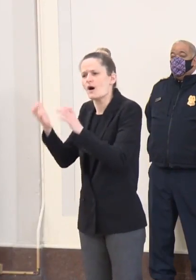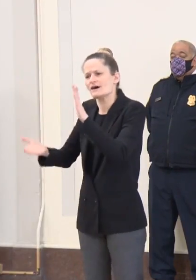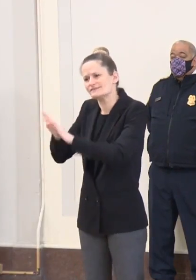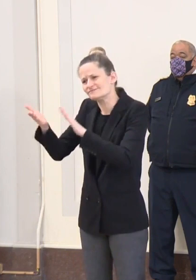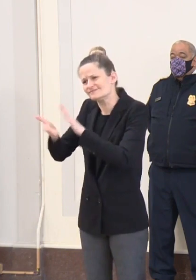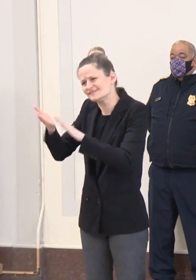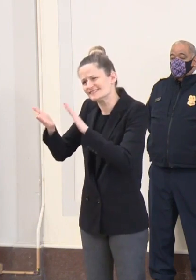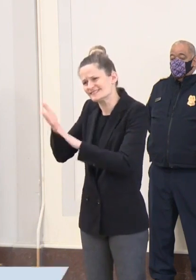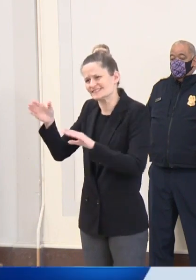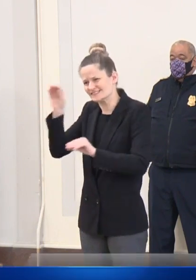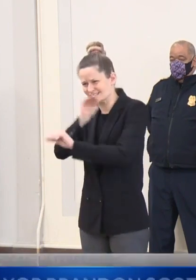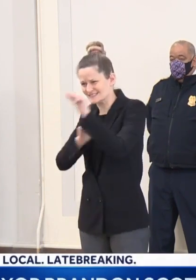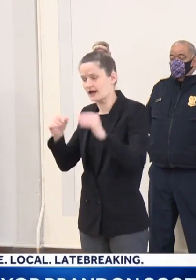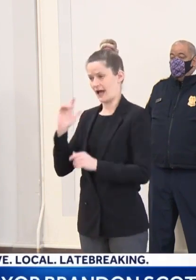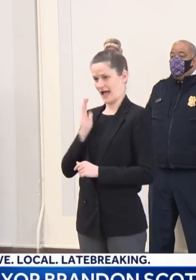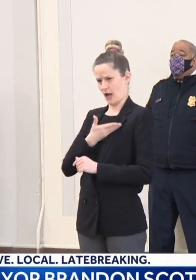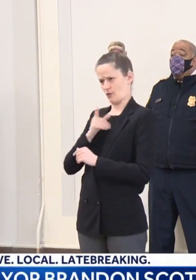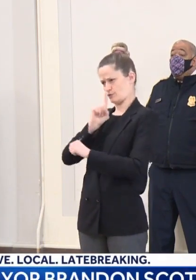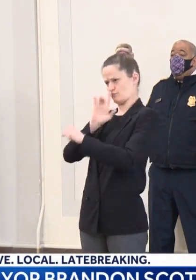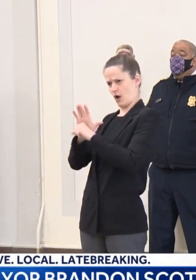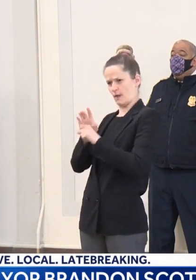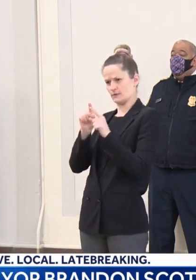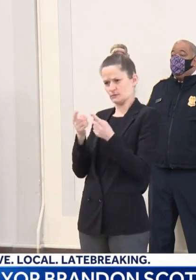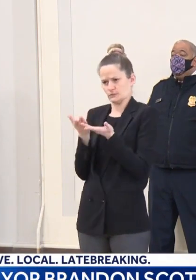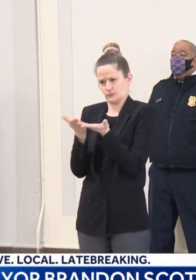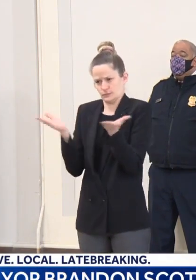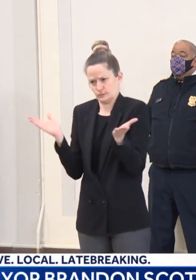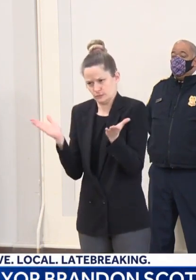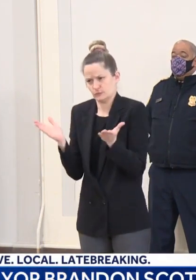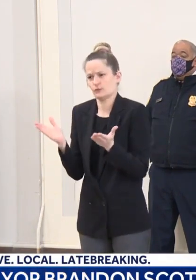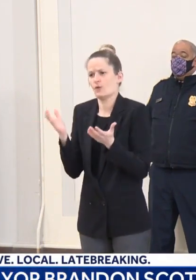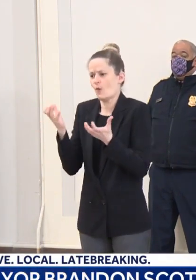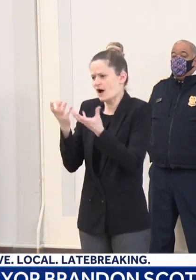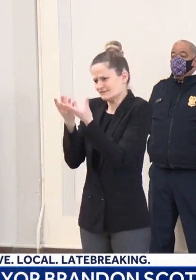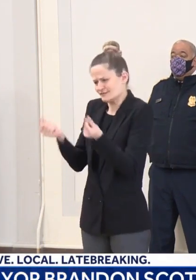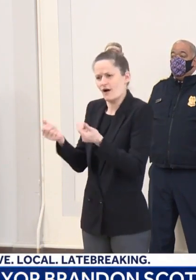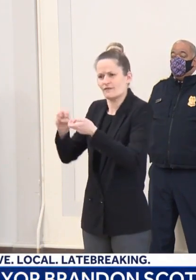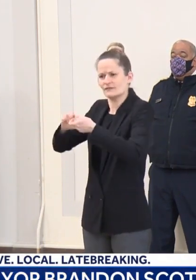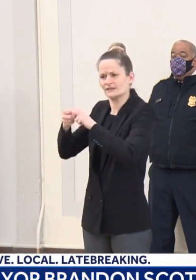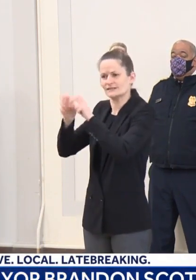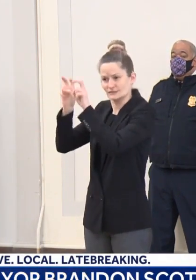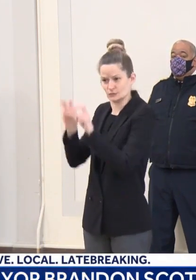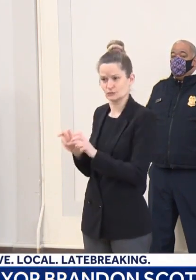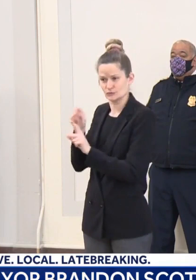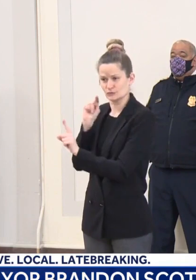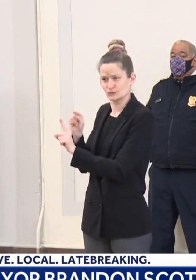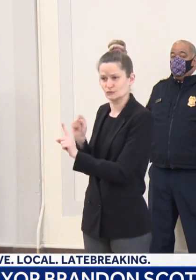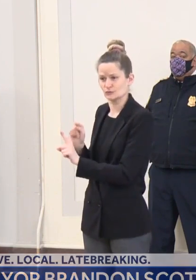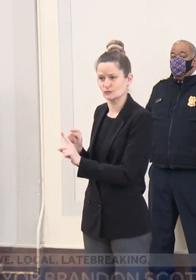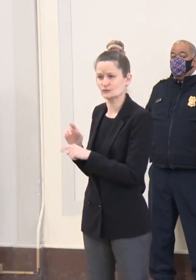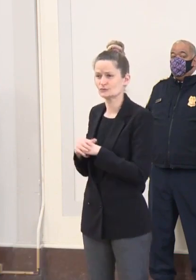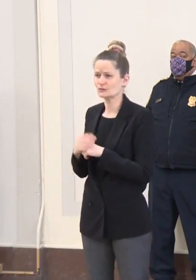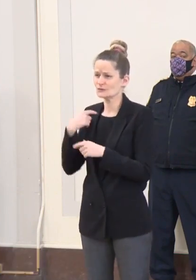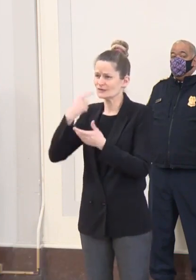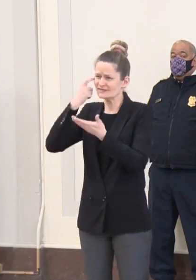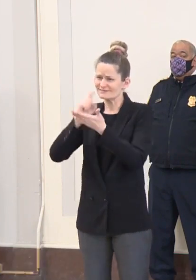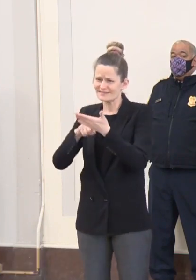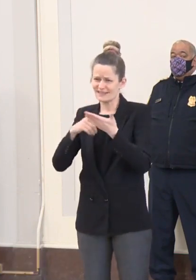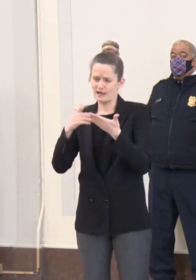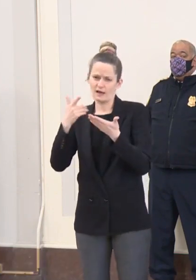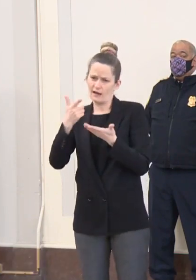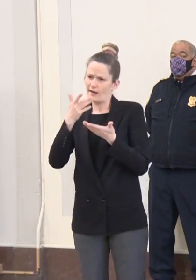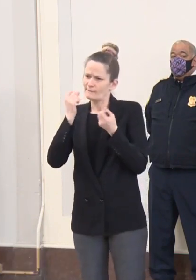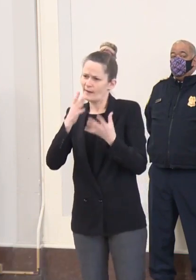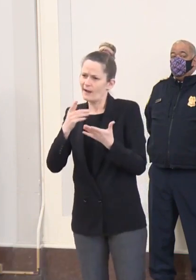Anything less than our very best attempt at solving the problem would be a discredit to the lives of the brave firefighters we lost